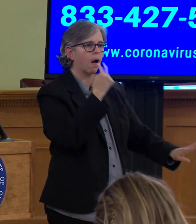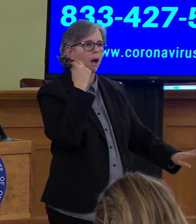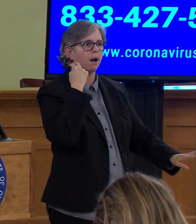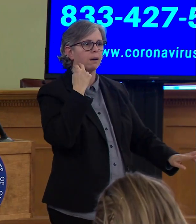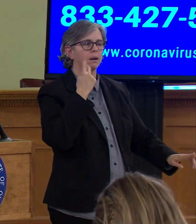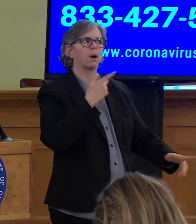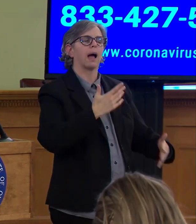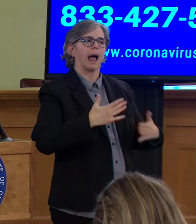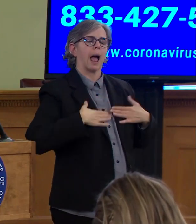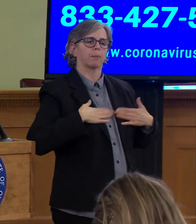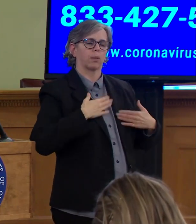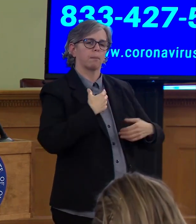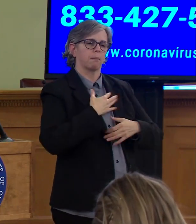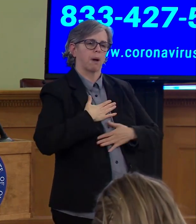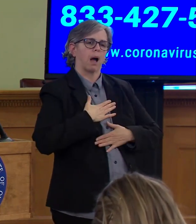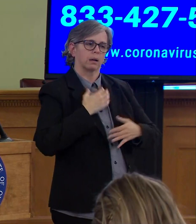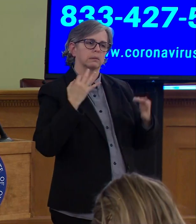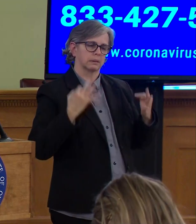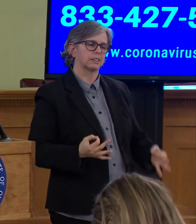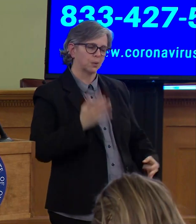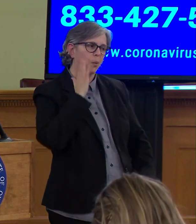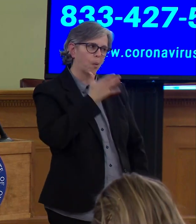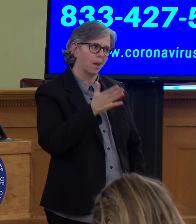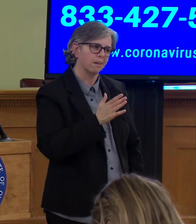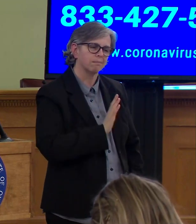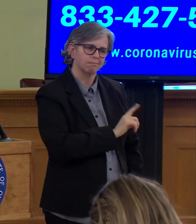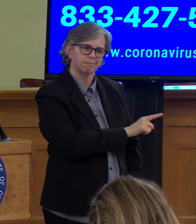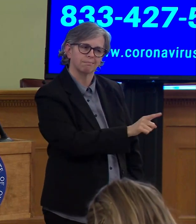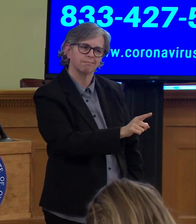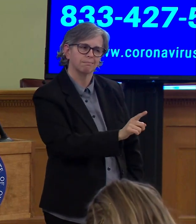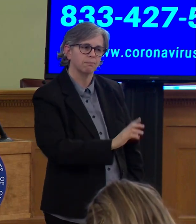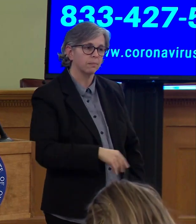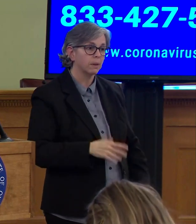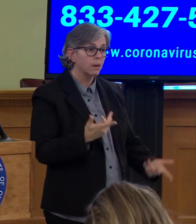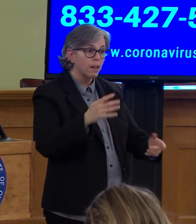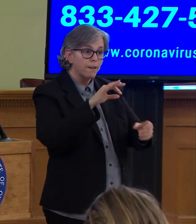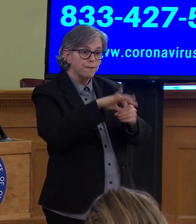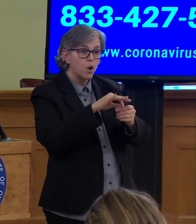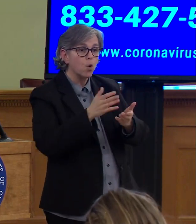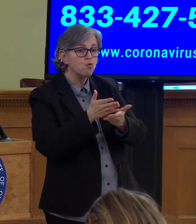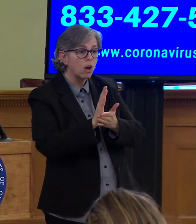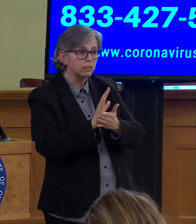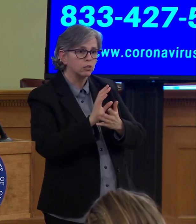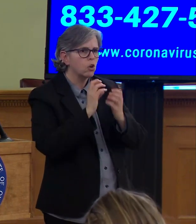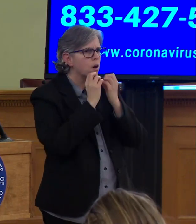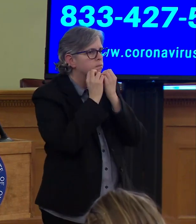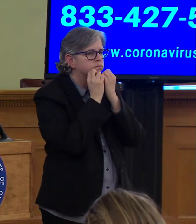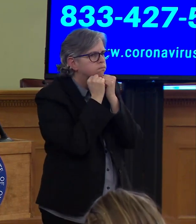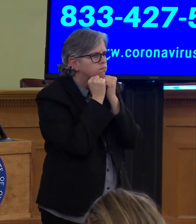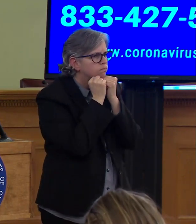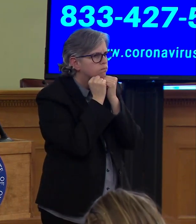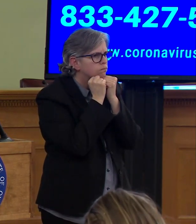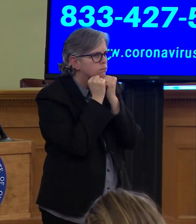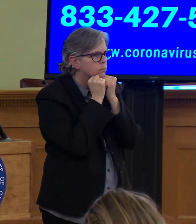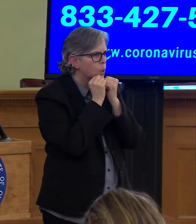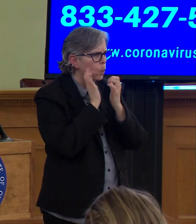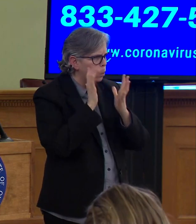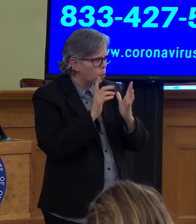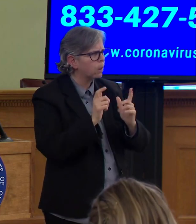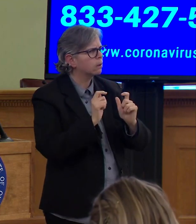The rights of voters are preserved. Each voter will be given an ample opportunity to vote.